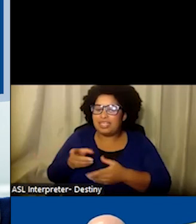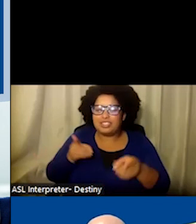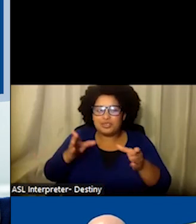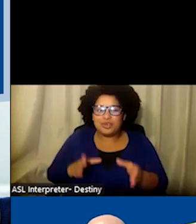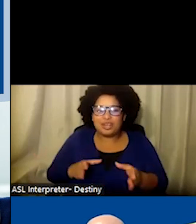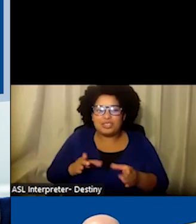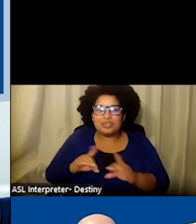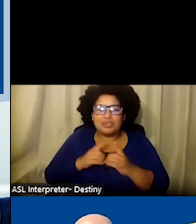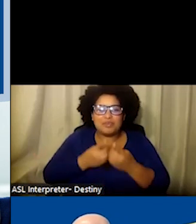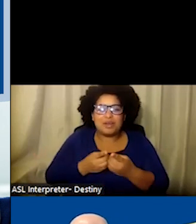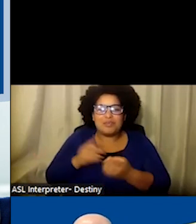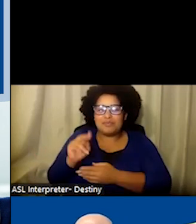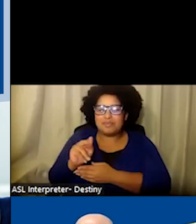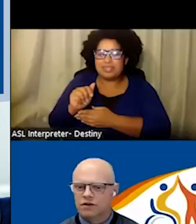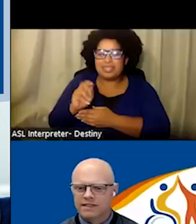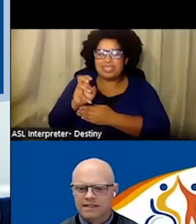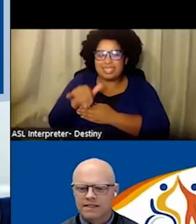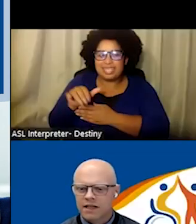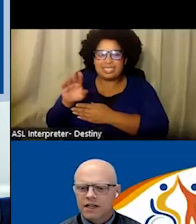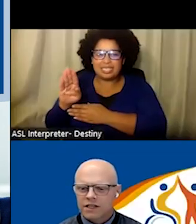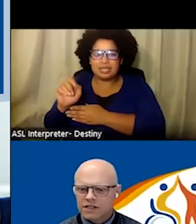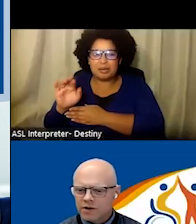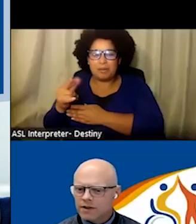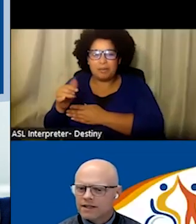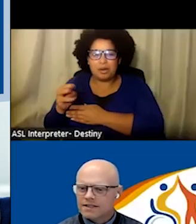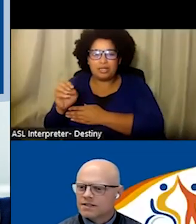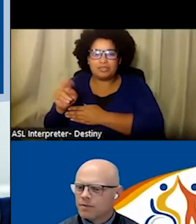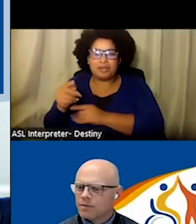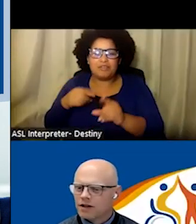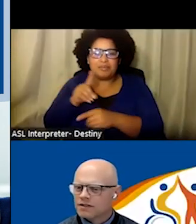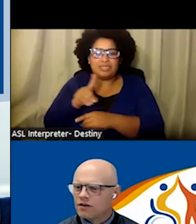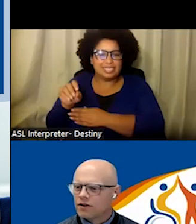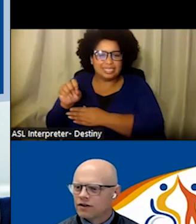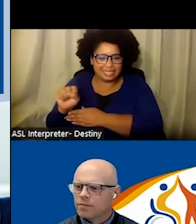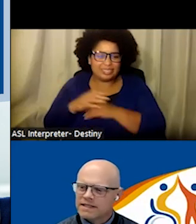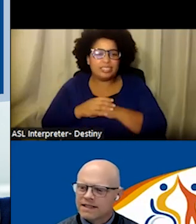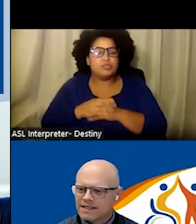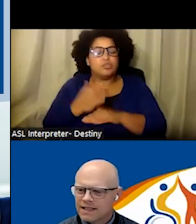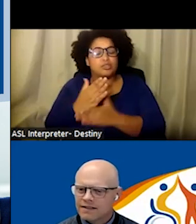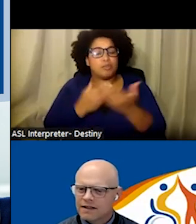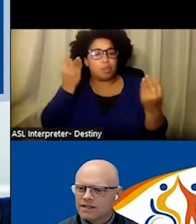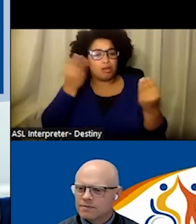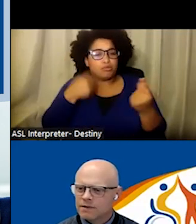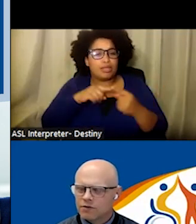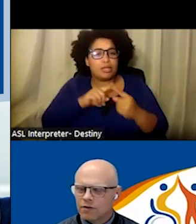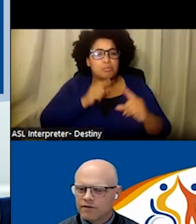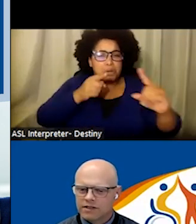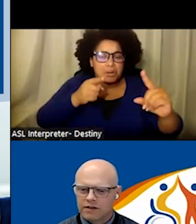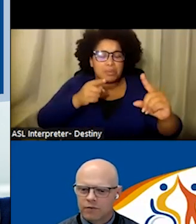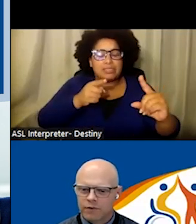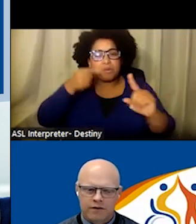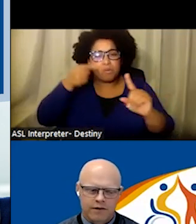Bargeman, the Director of Department of Developmental Services, to share with us some thoughts on the purpose and intent of the Disability